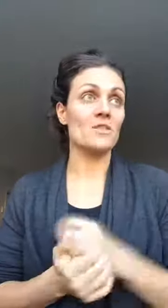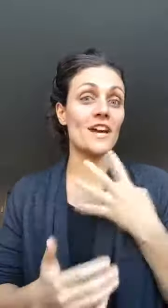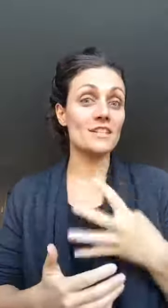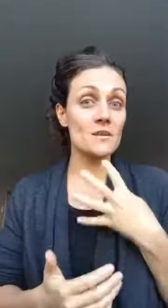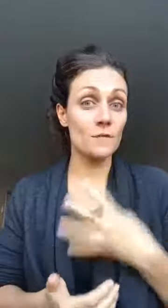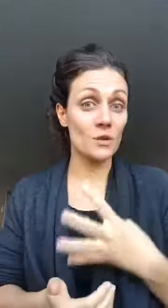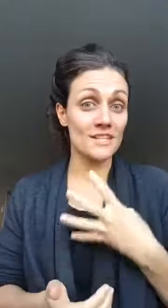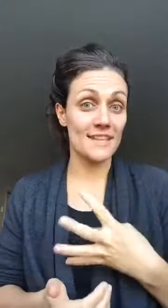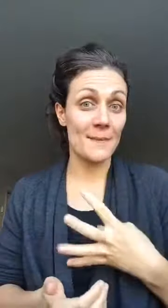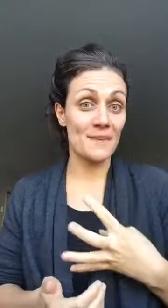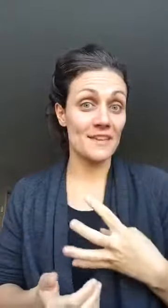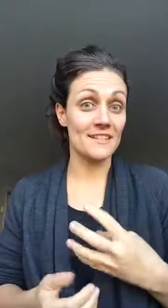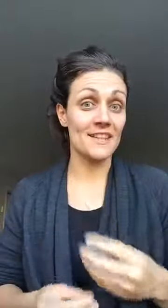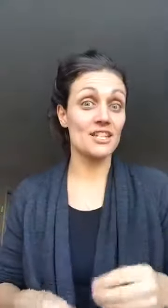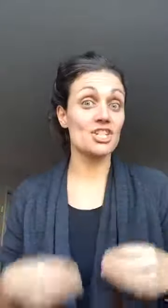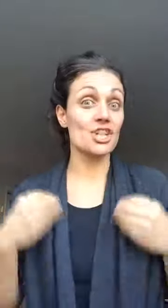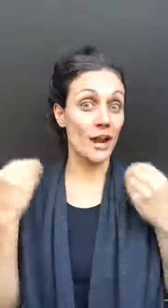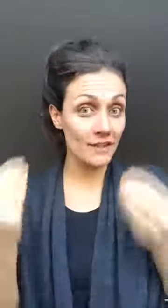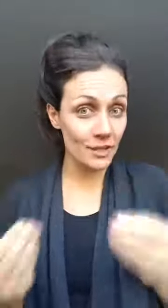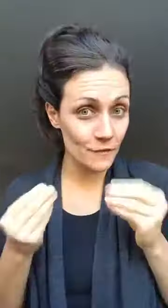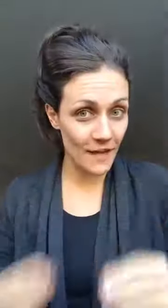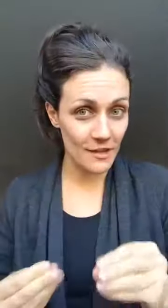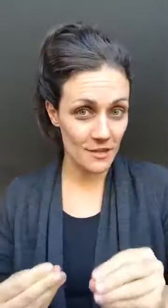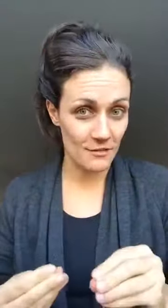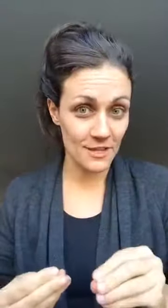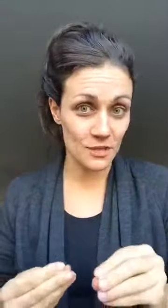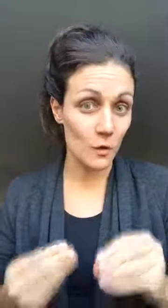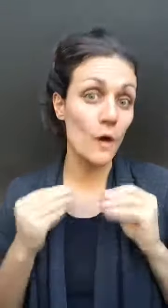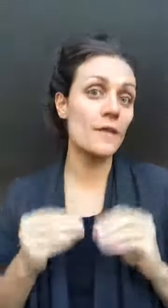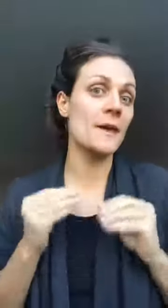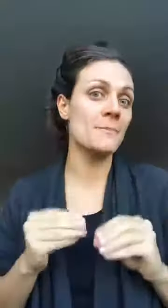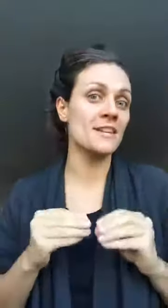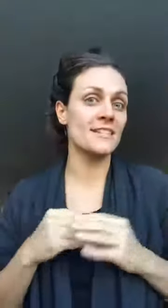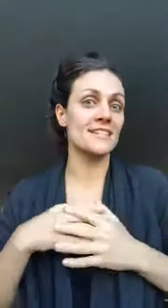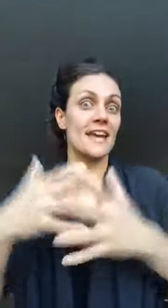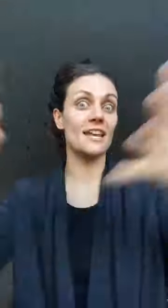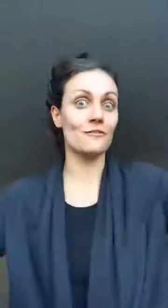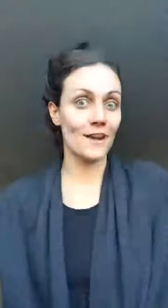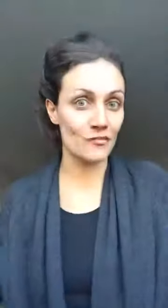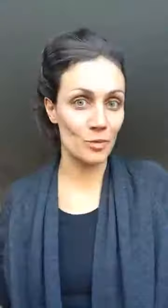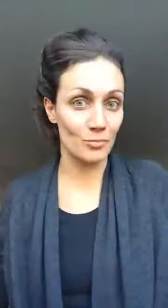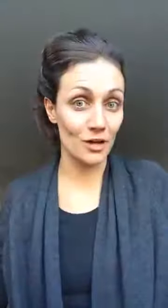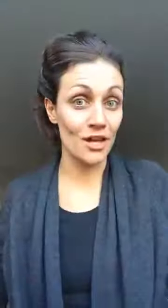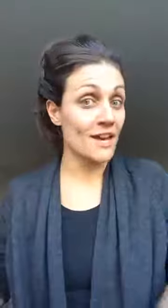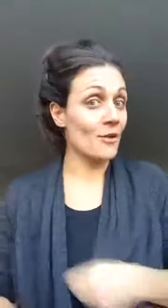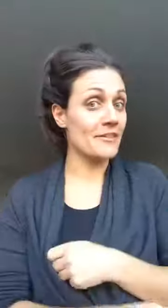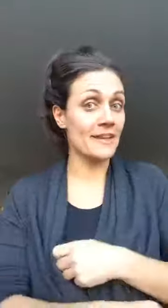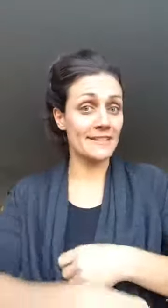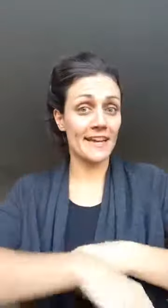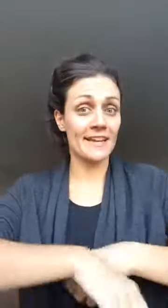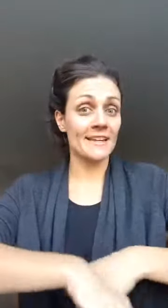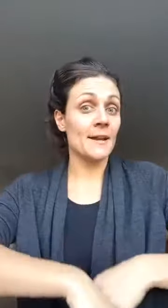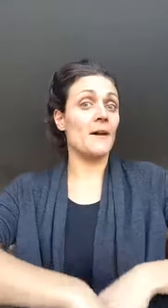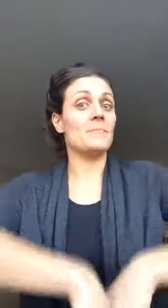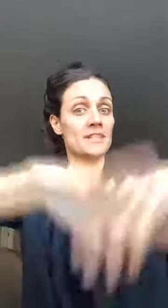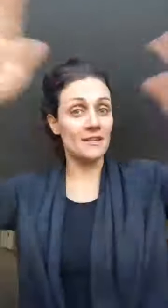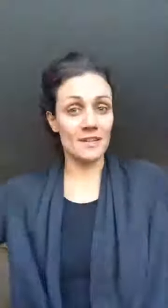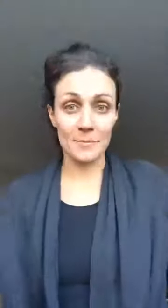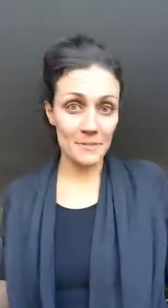that's the fourth step is sharing your value so all that that means is getting in front of people whether that's at a busy in a busy